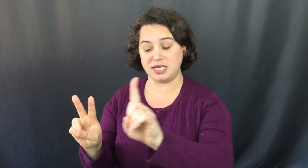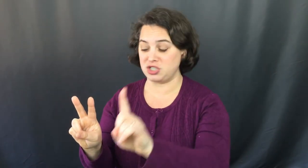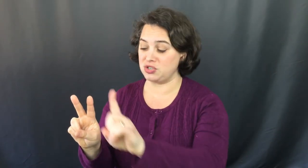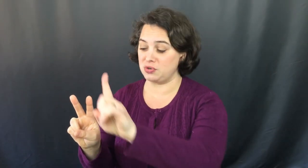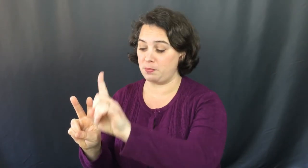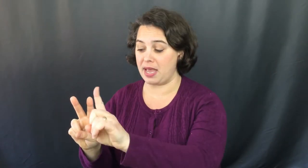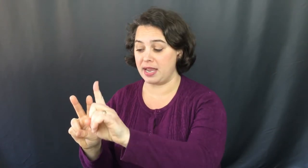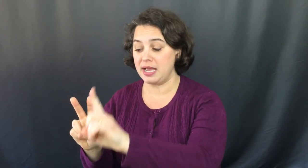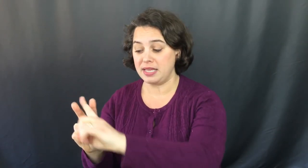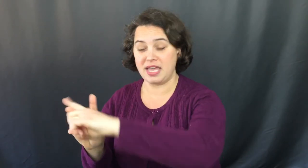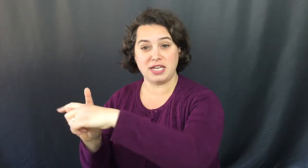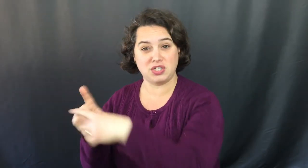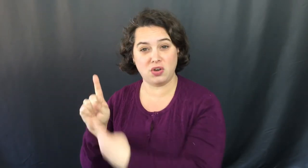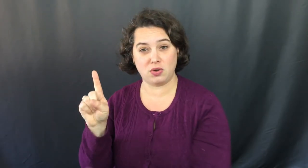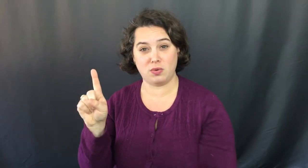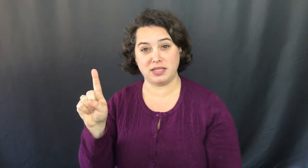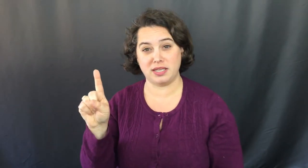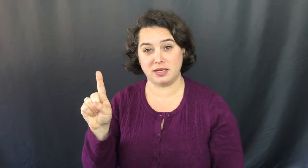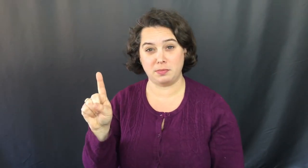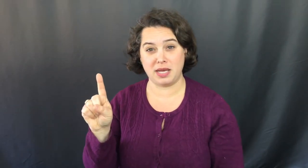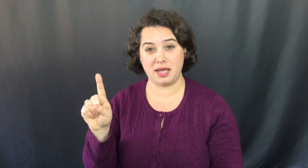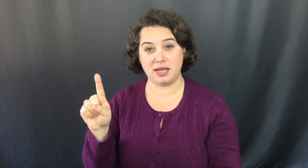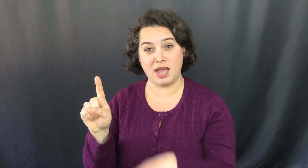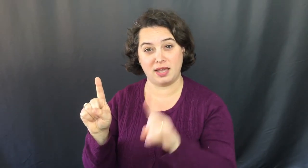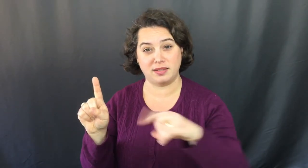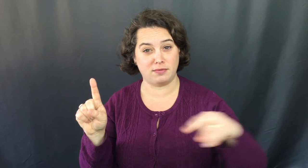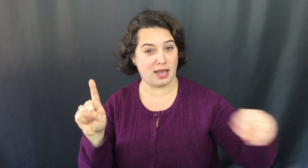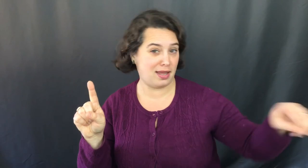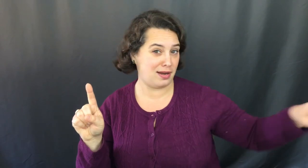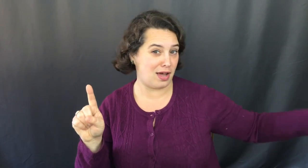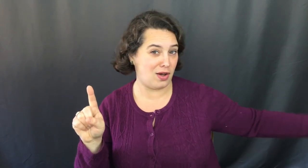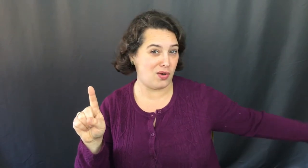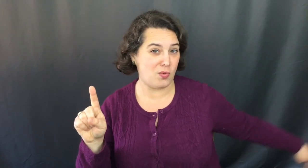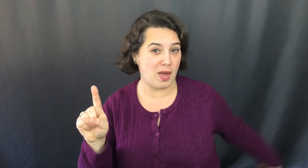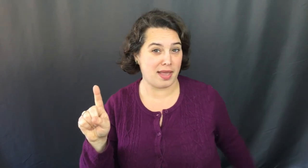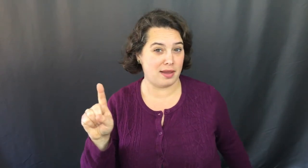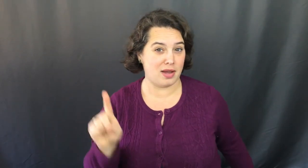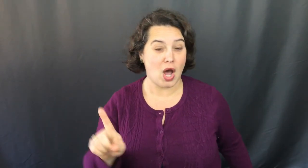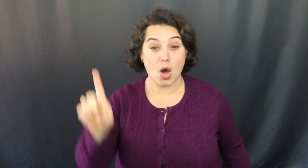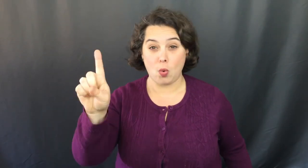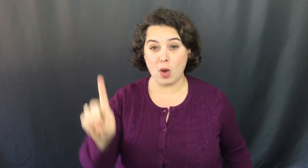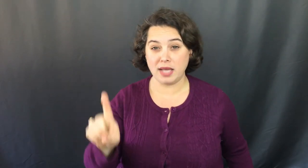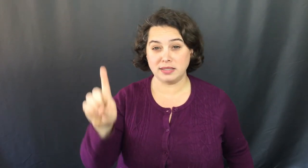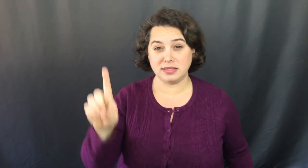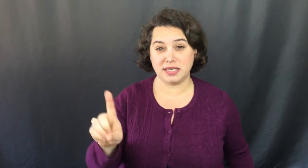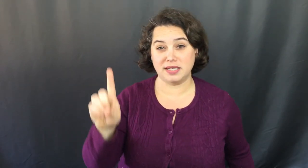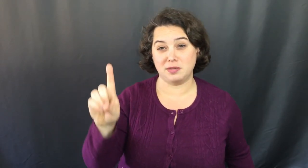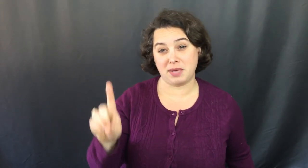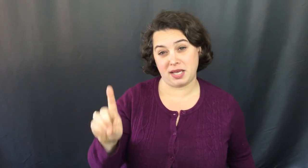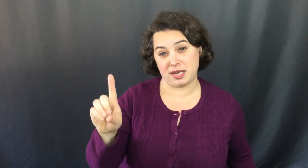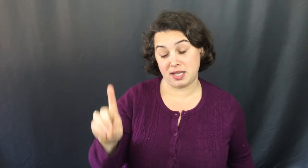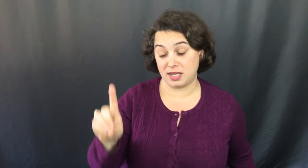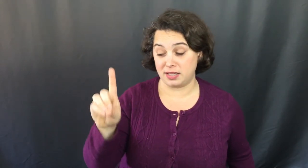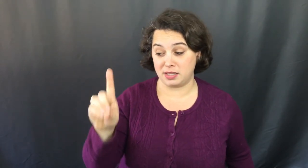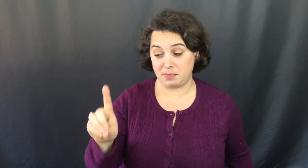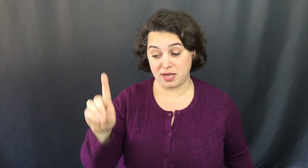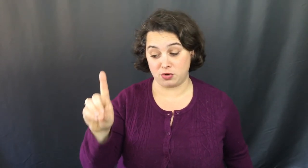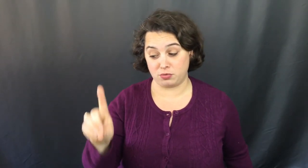to pay. They took one little bunny and they ran away. One little bunny in the bakery